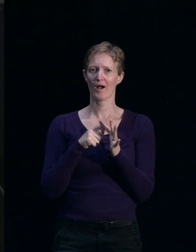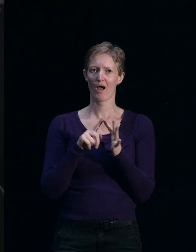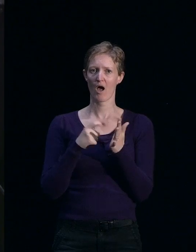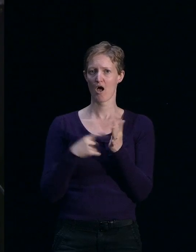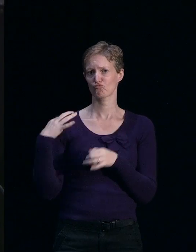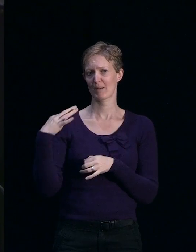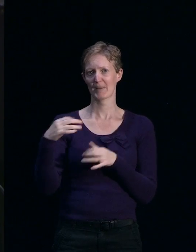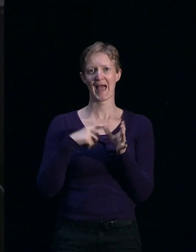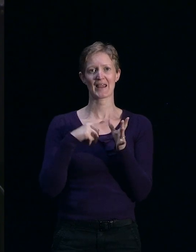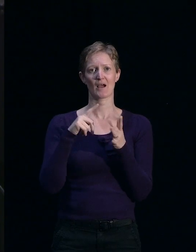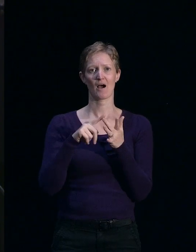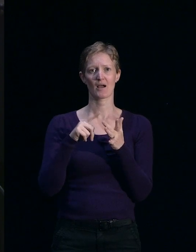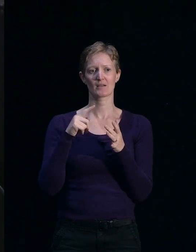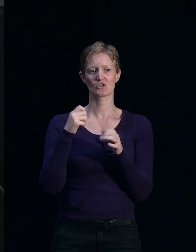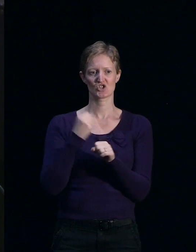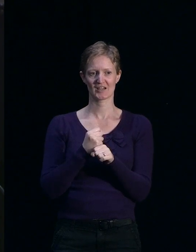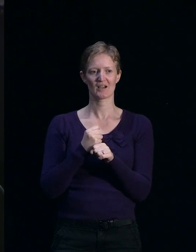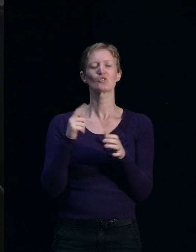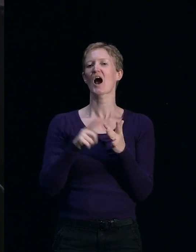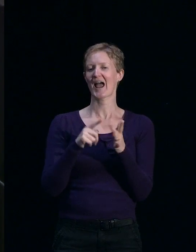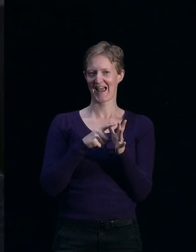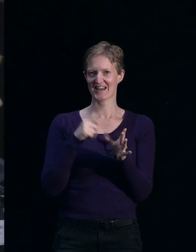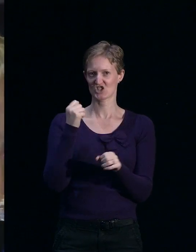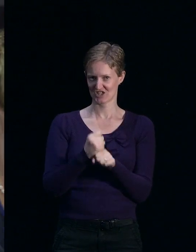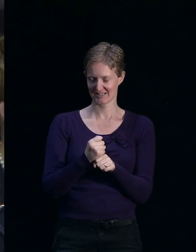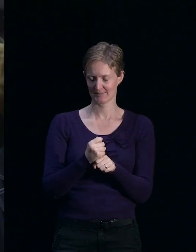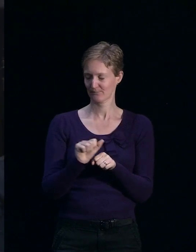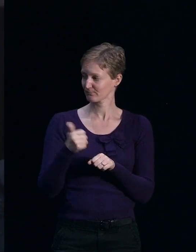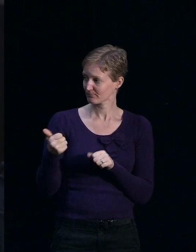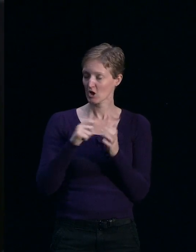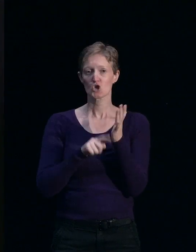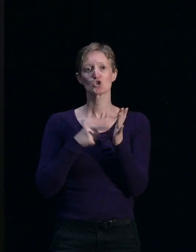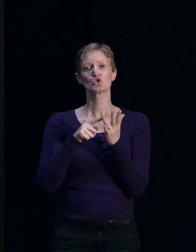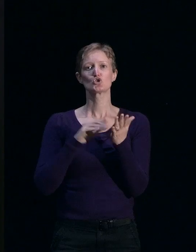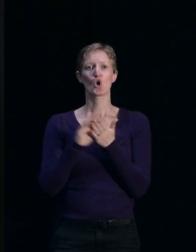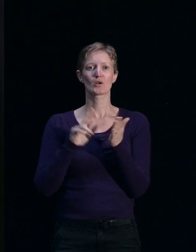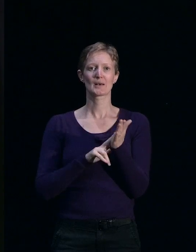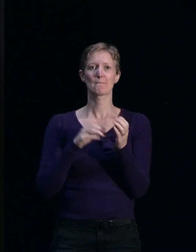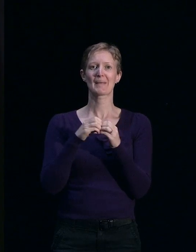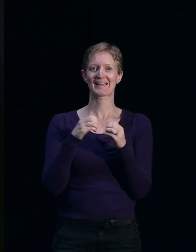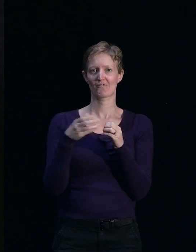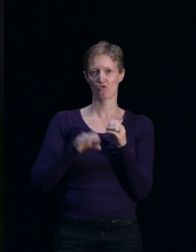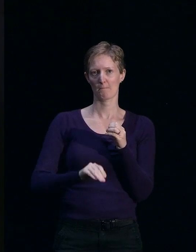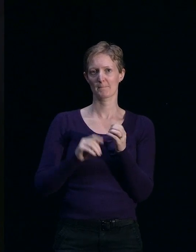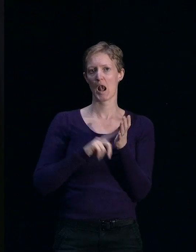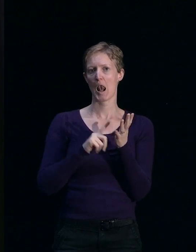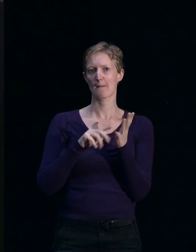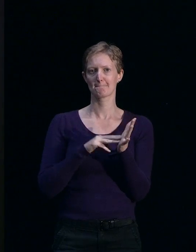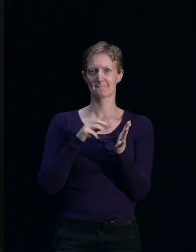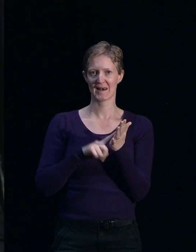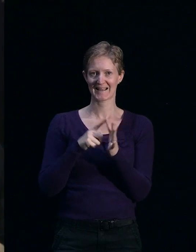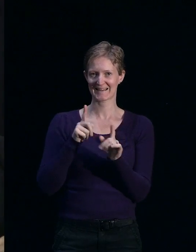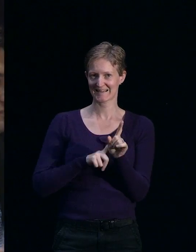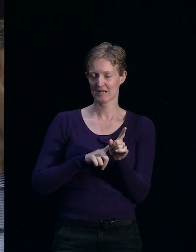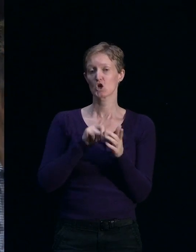representing IAG. We have John Beckett representing Lumley. We've got John McSweeney